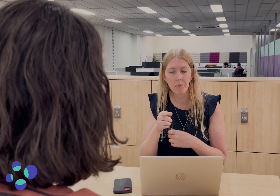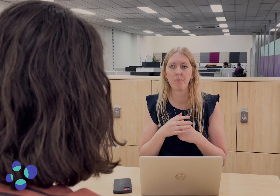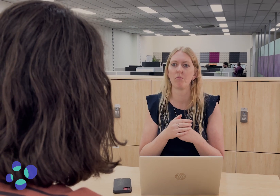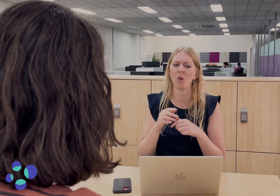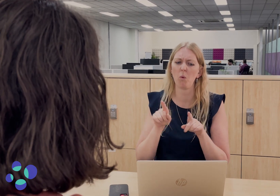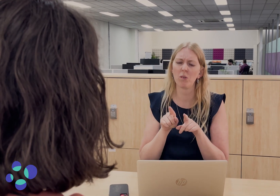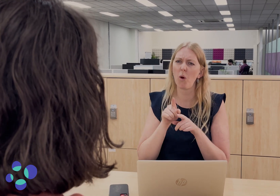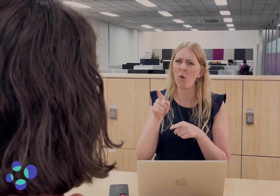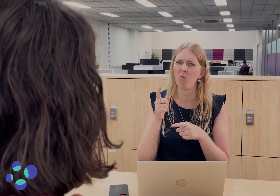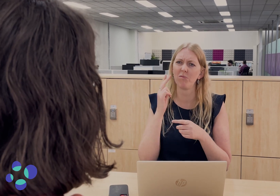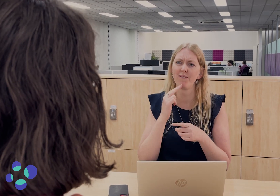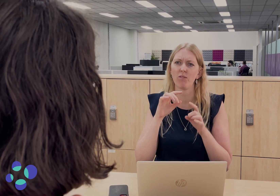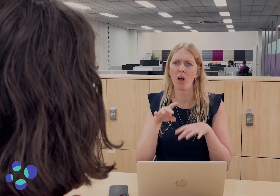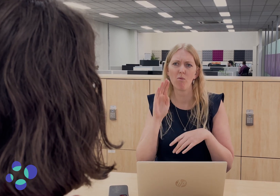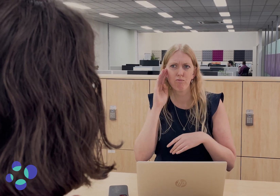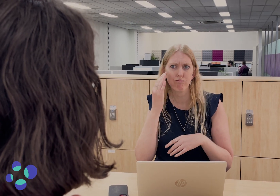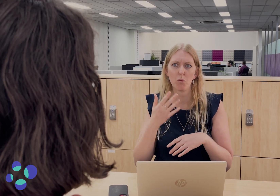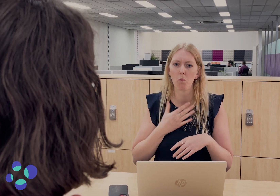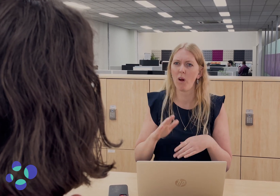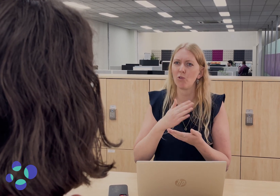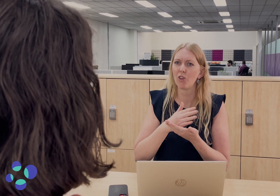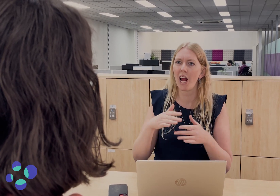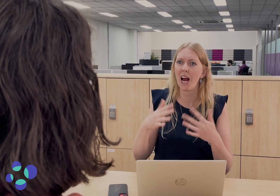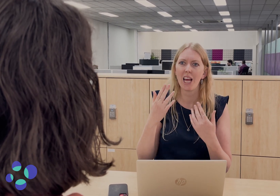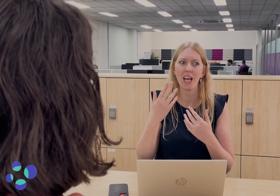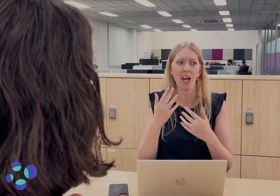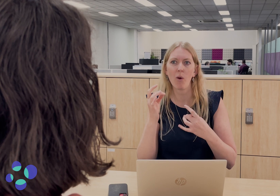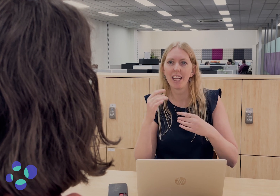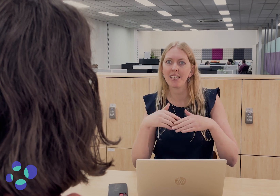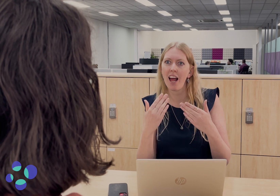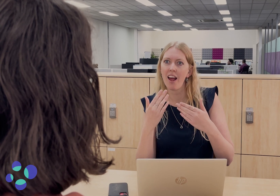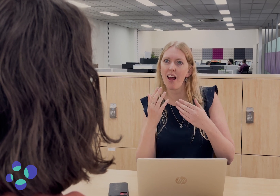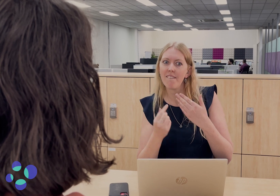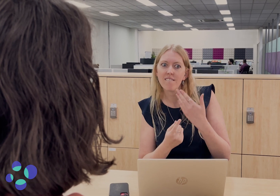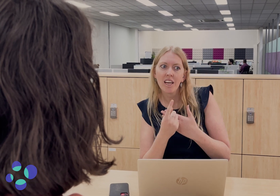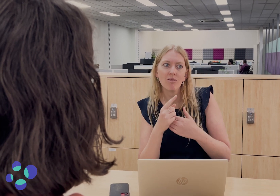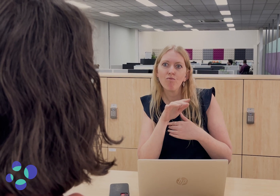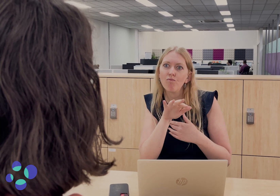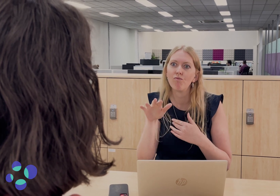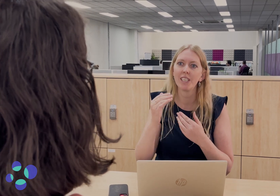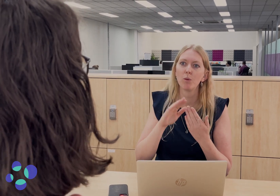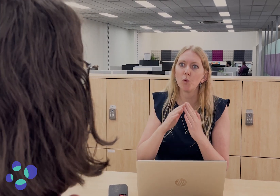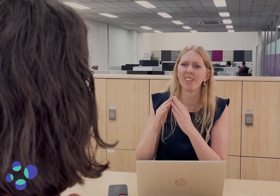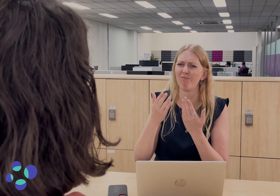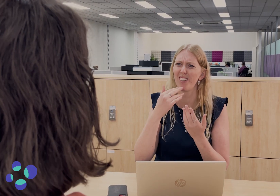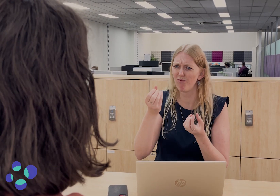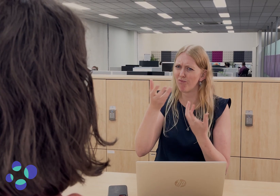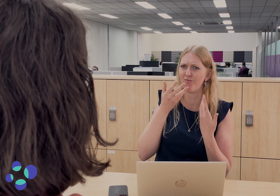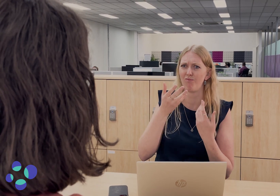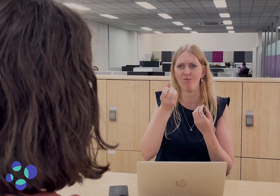look at and point people towards. They're also keen to know any events that might be happening out there in the community. So let us know and we